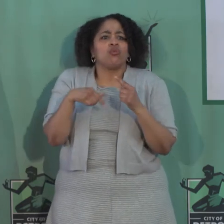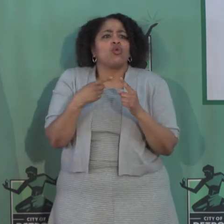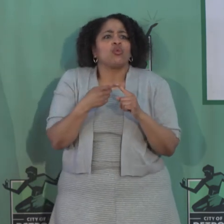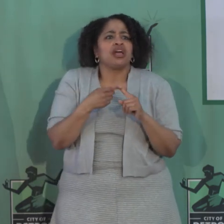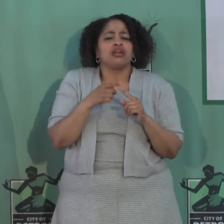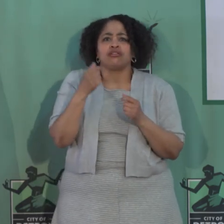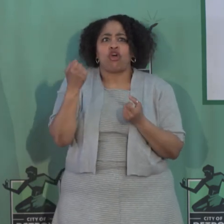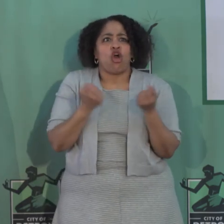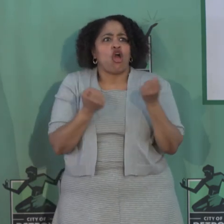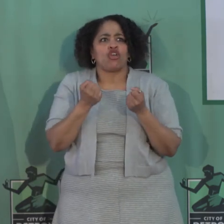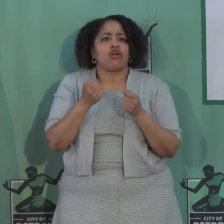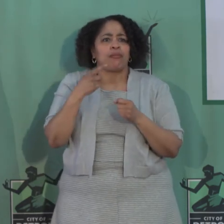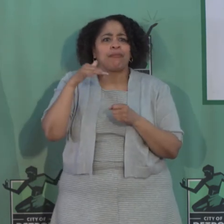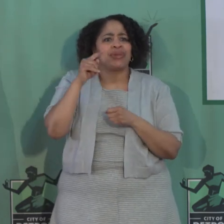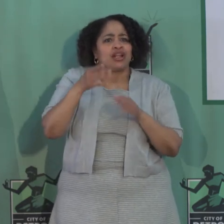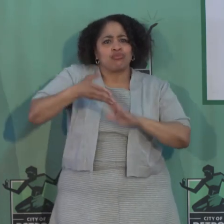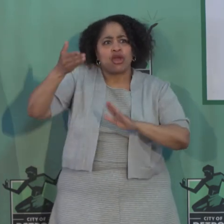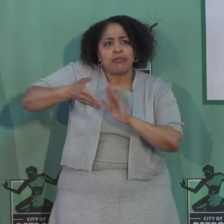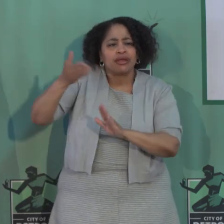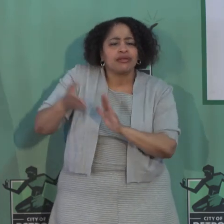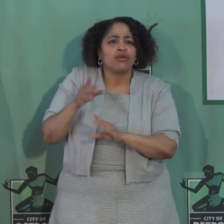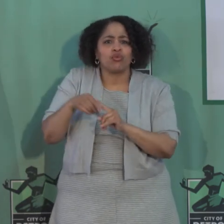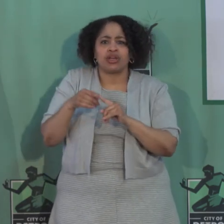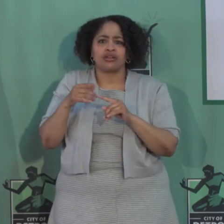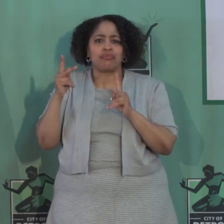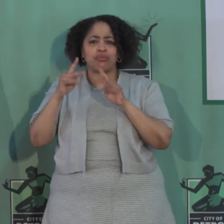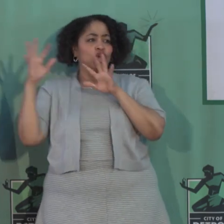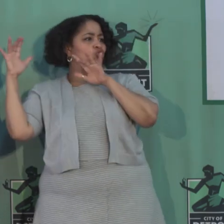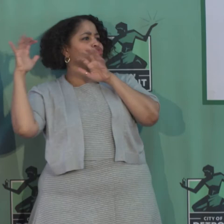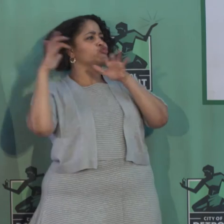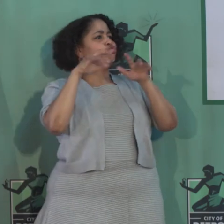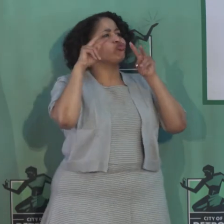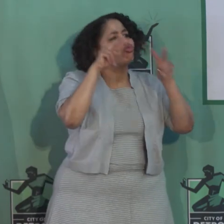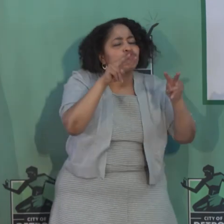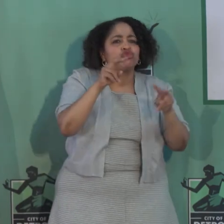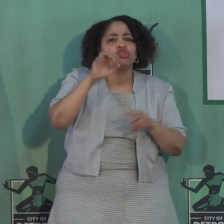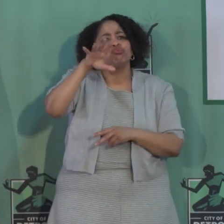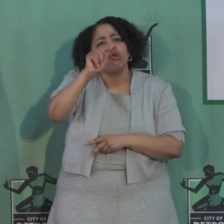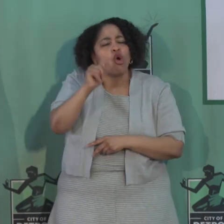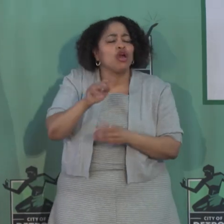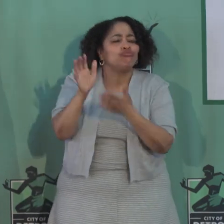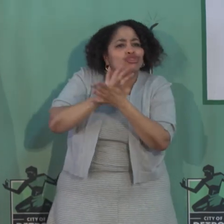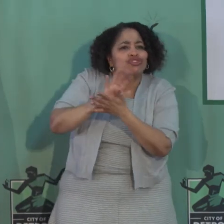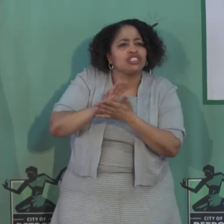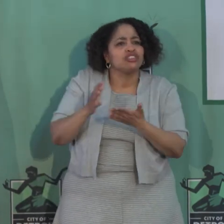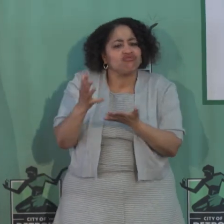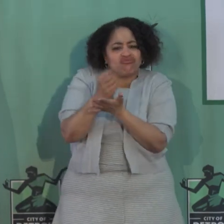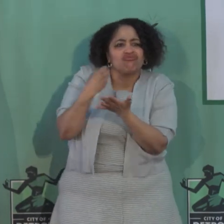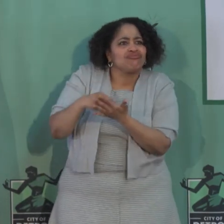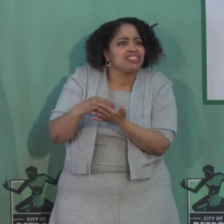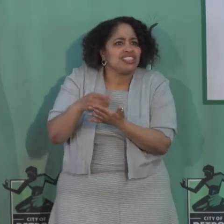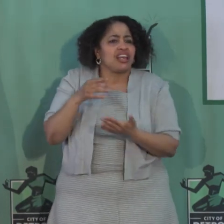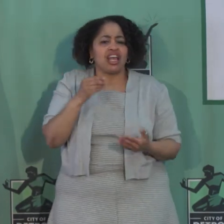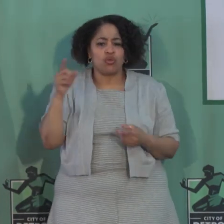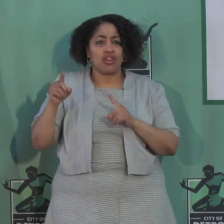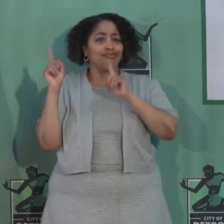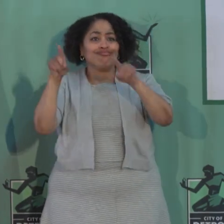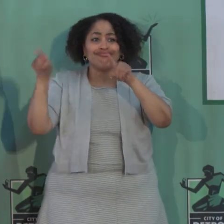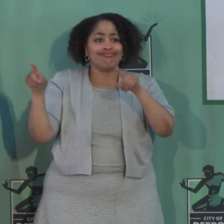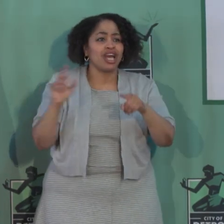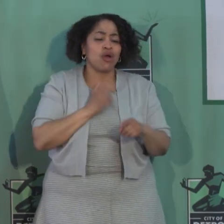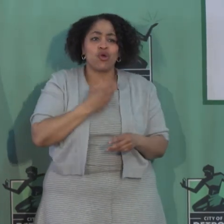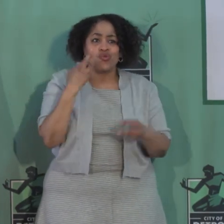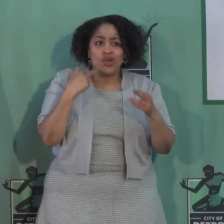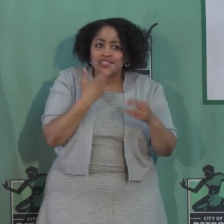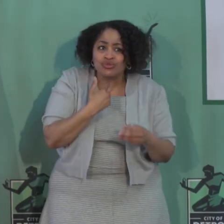auto plants are operating. They come in when crowds are going to sports events and movie theaters, when they're eating in our restaurants, when they're